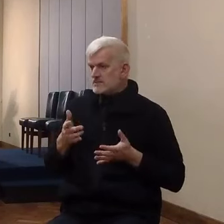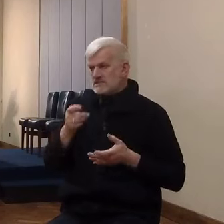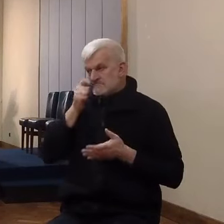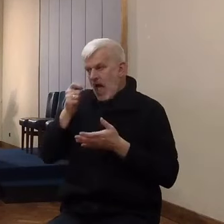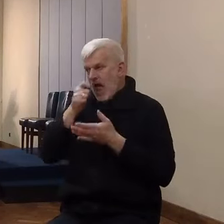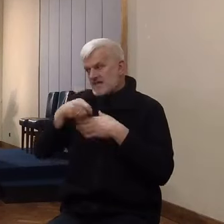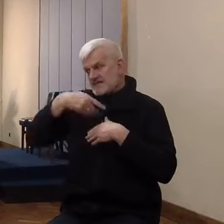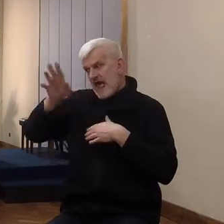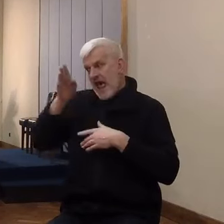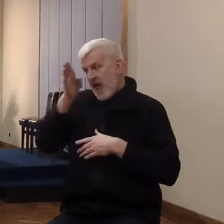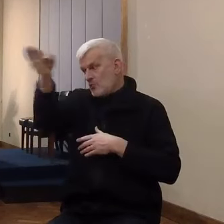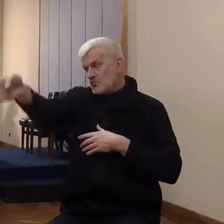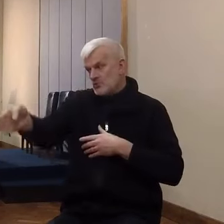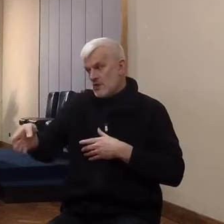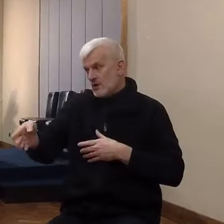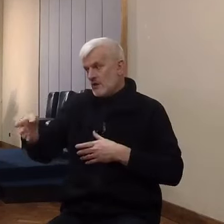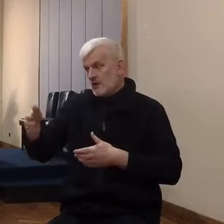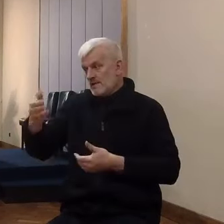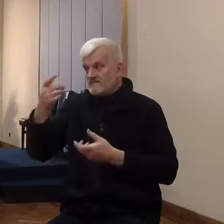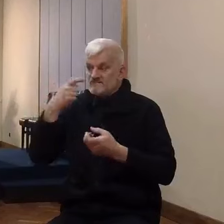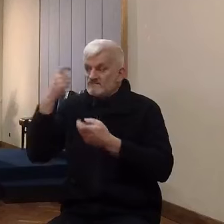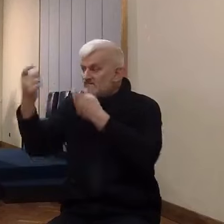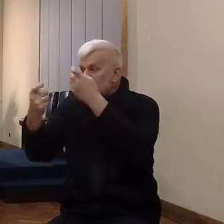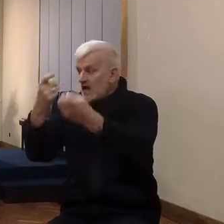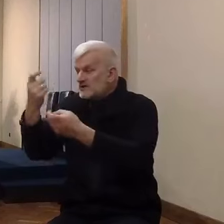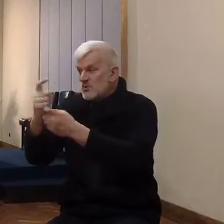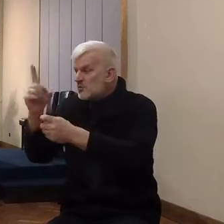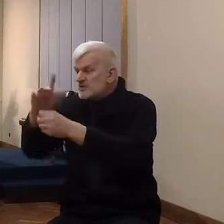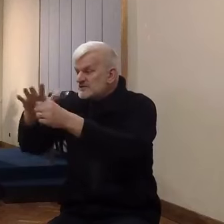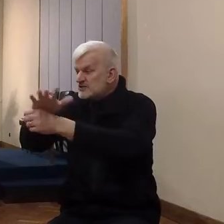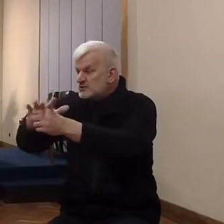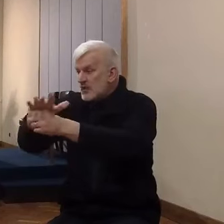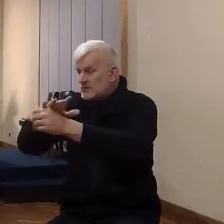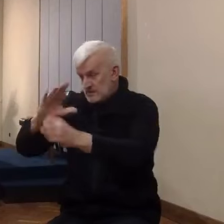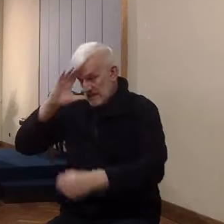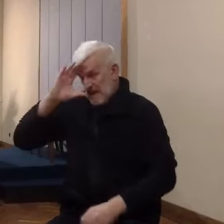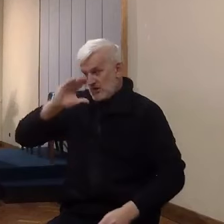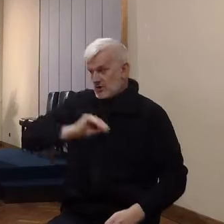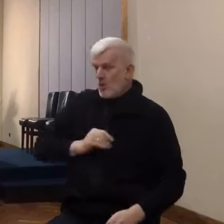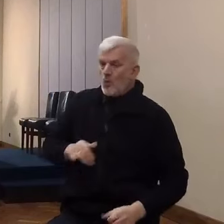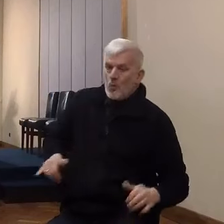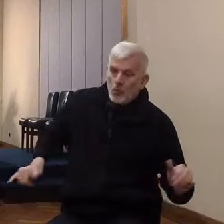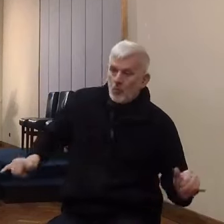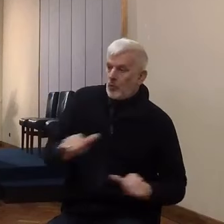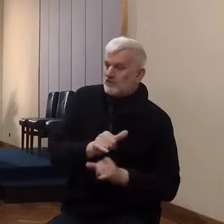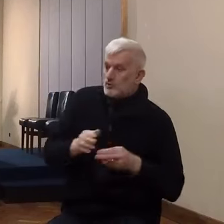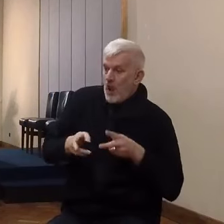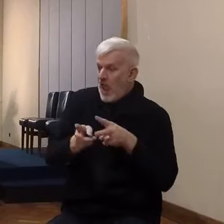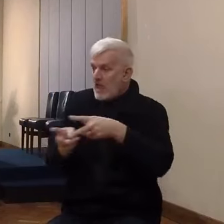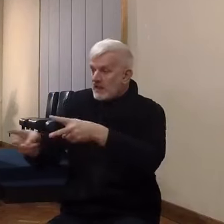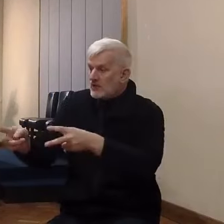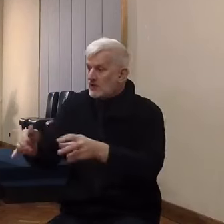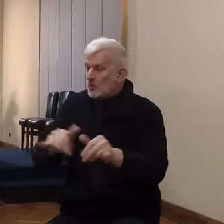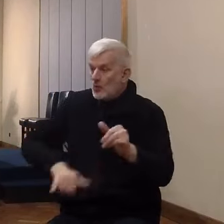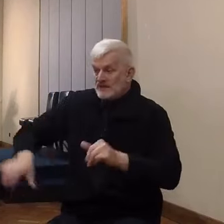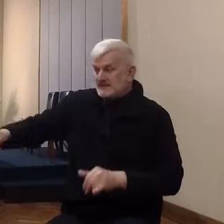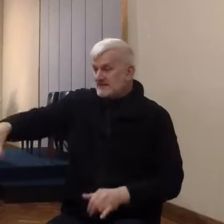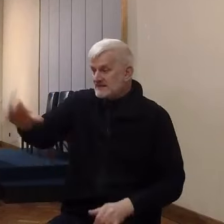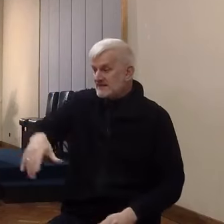bring us word again, By what way we must go up, and into what cities we shall come. And